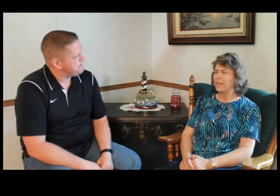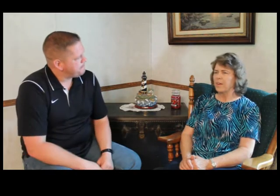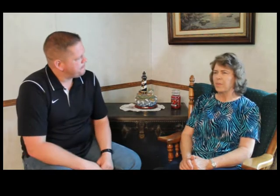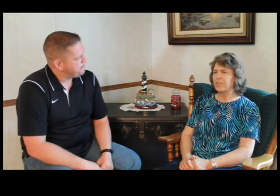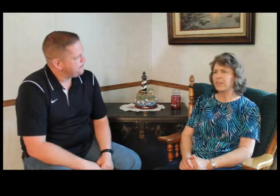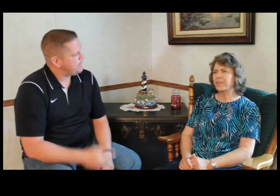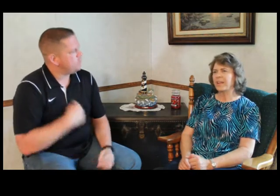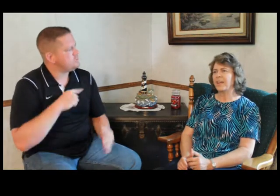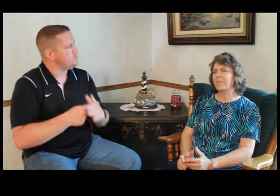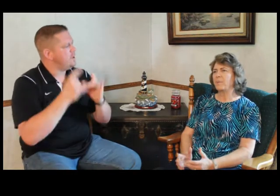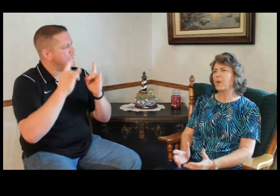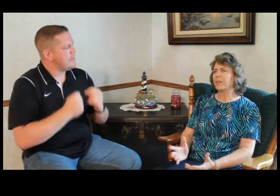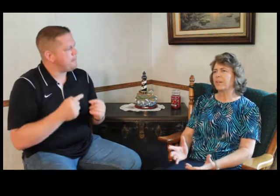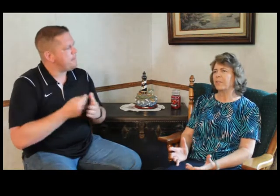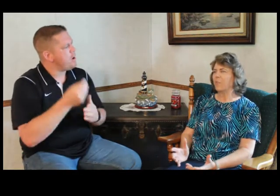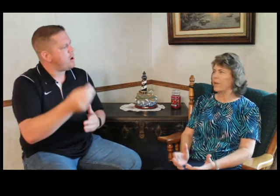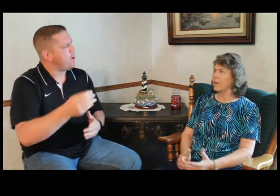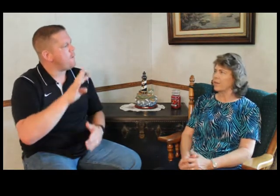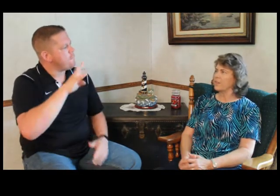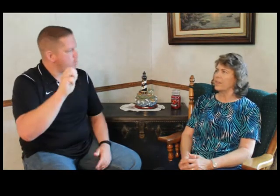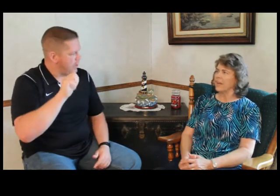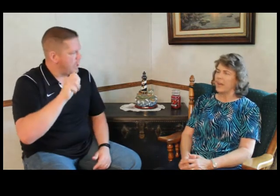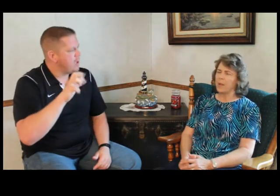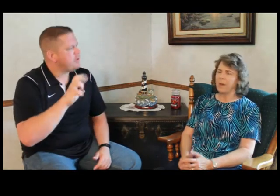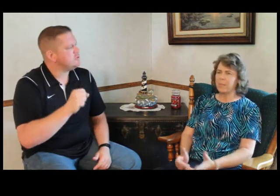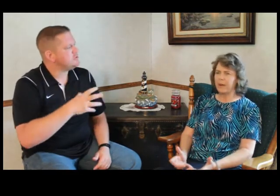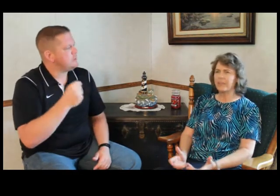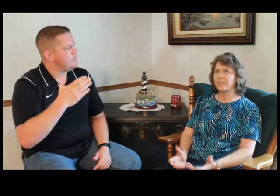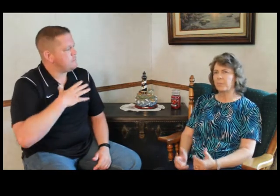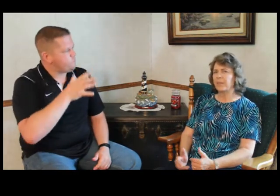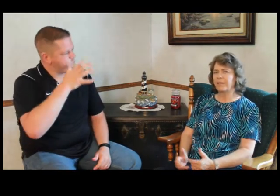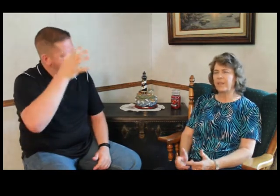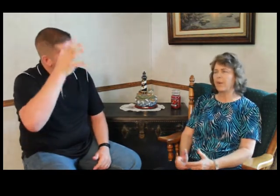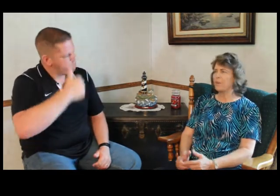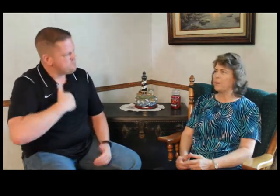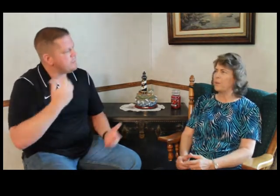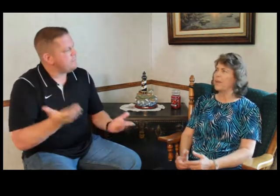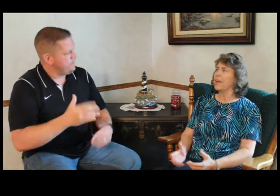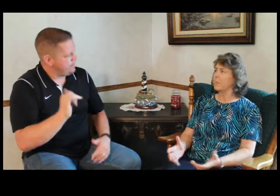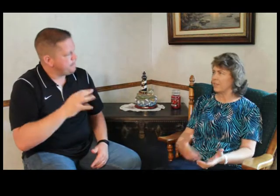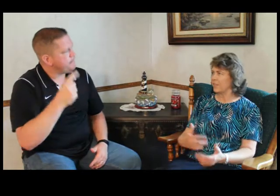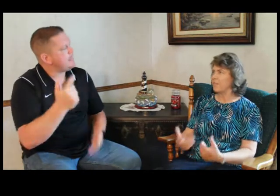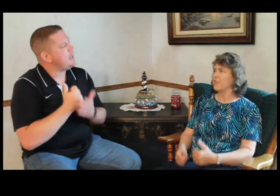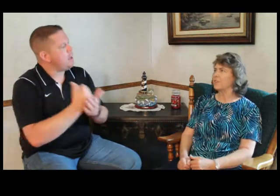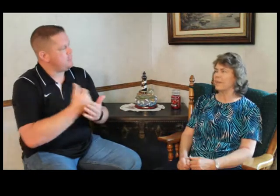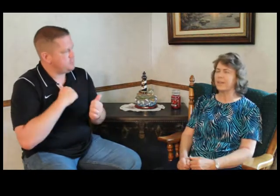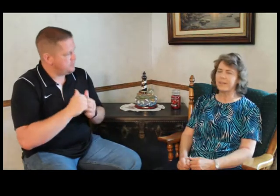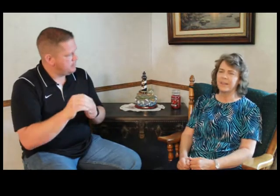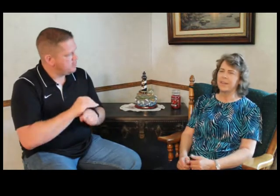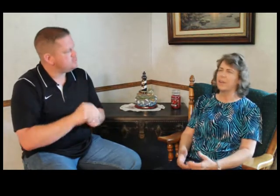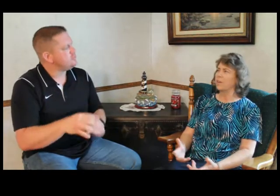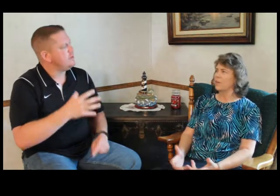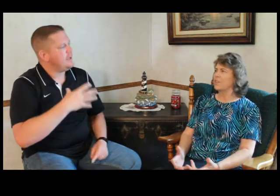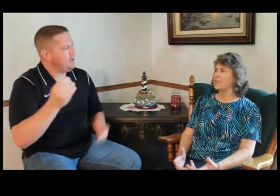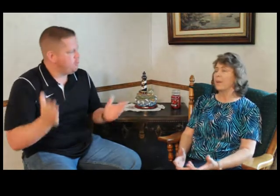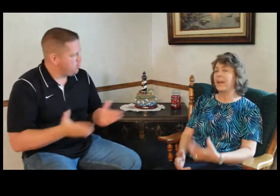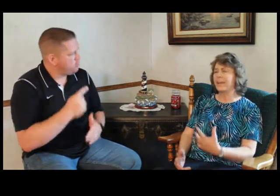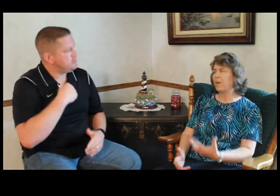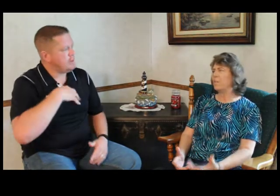We started the camp. We bought 40 acres. And my parents lived here also and they helped us in the ministry and encouraged us. My dad did all the